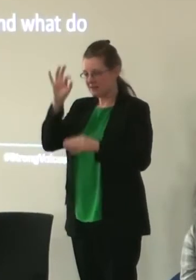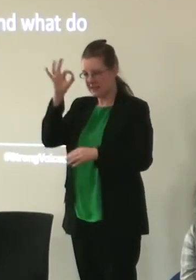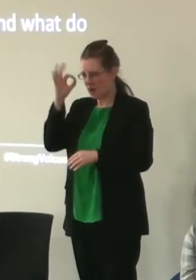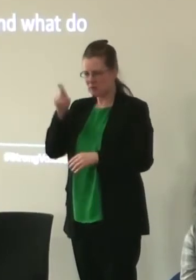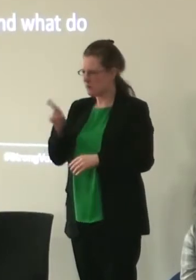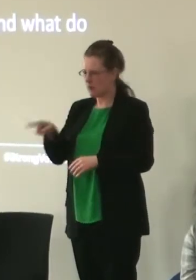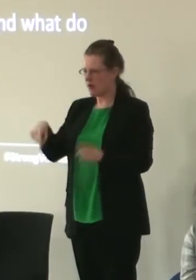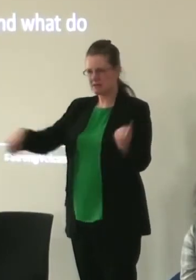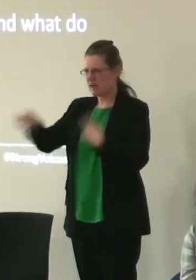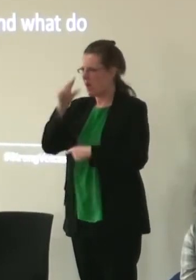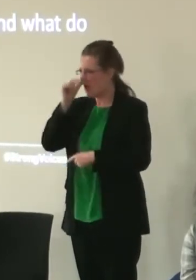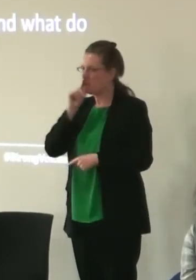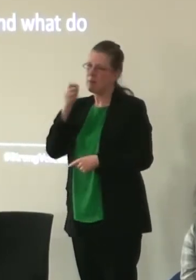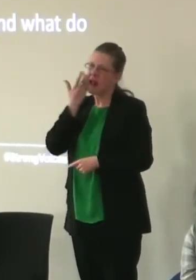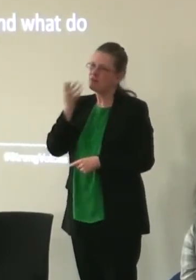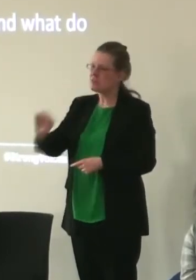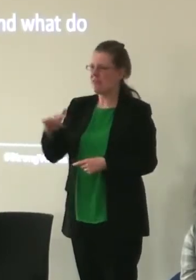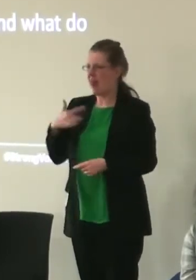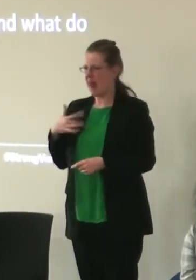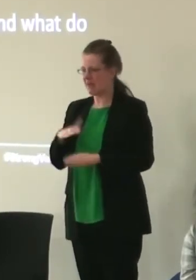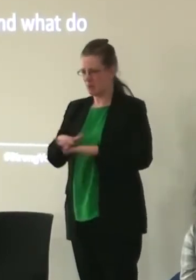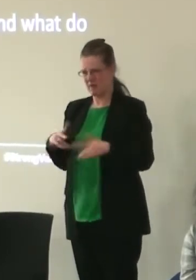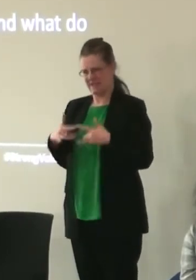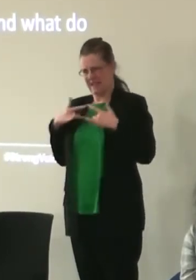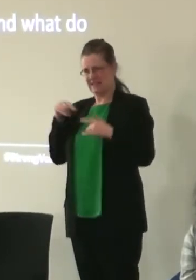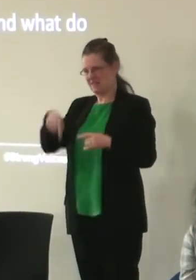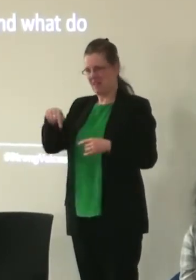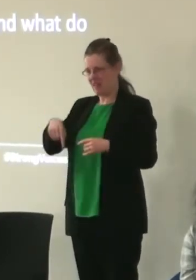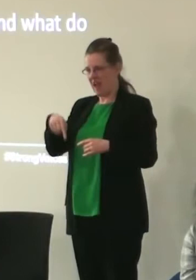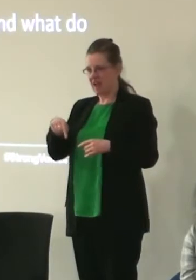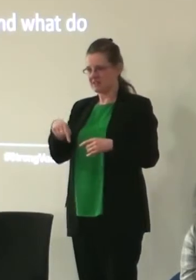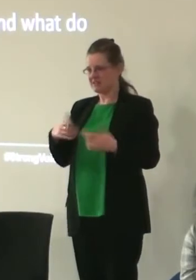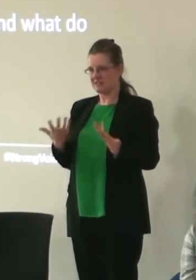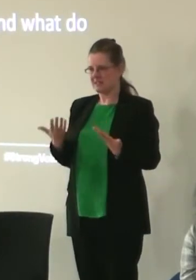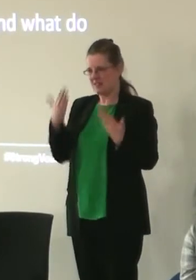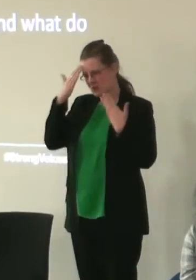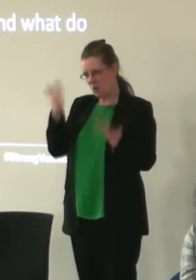sense of that in their day-to-day lives it's not how they engage with kind of the creative stuff that they do